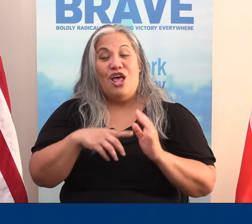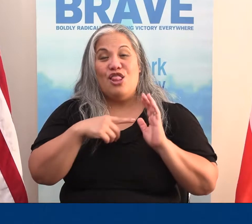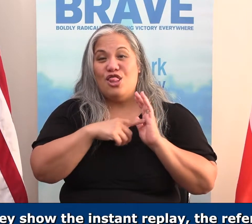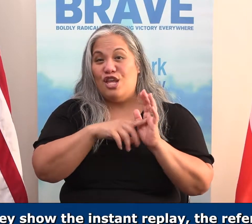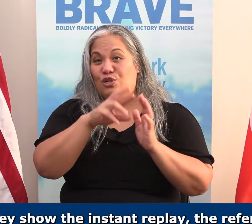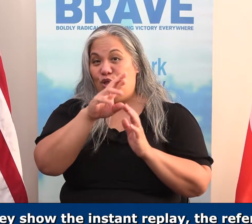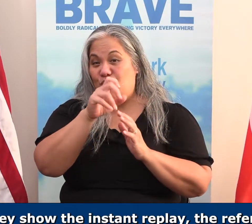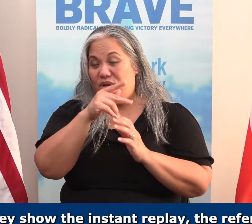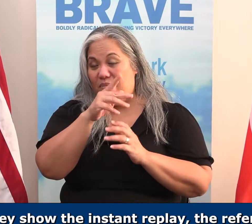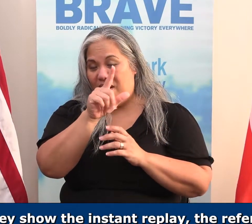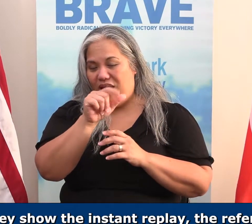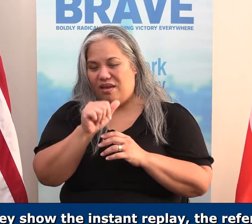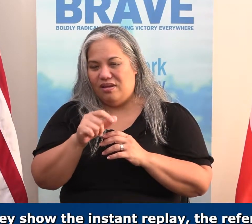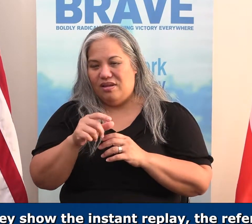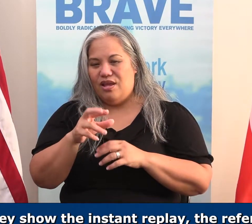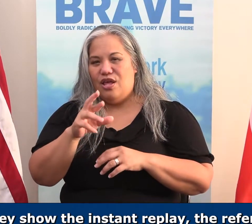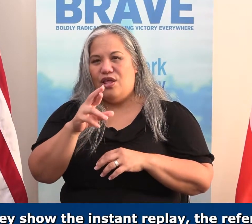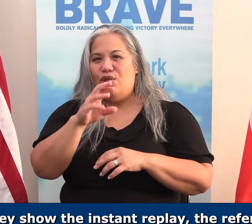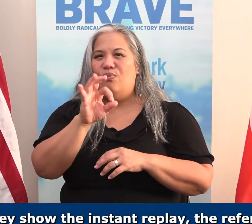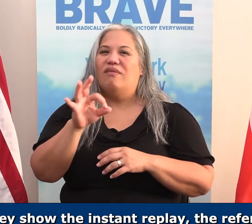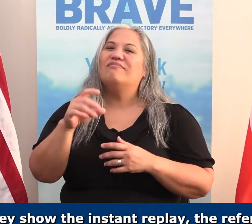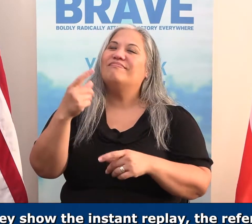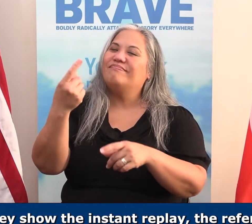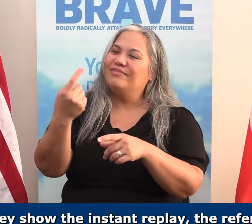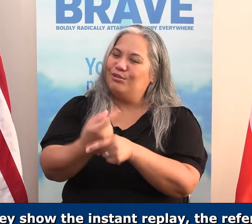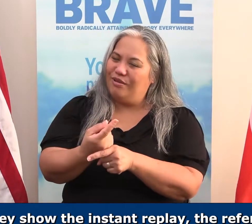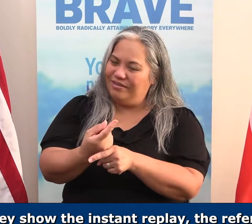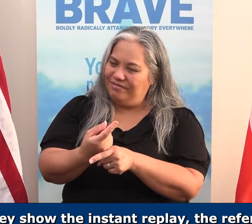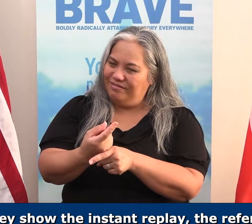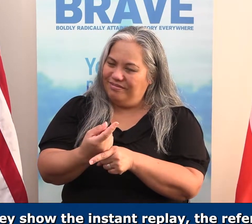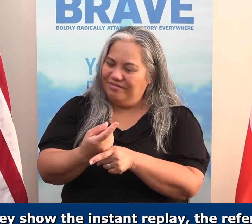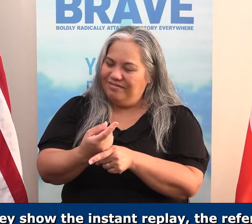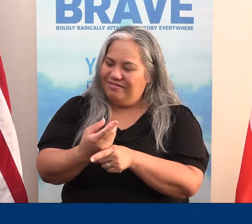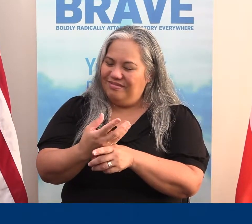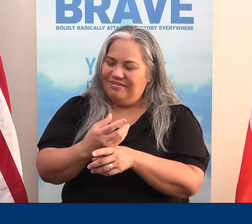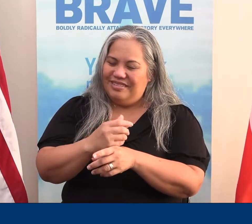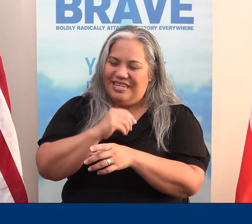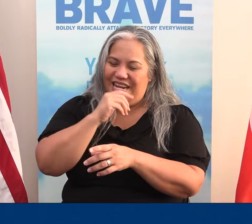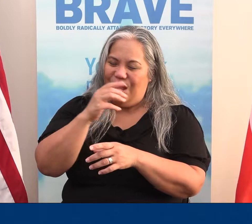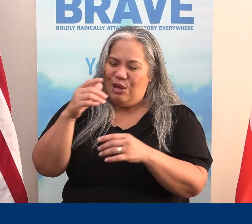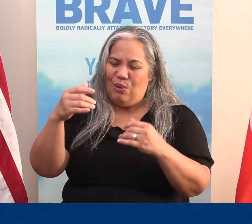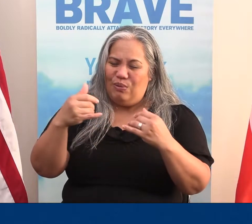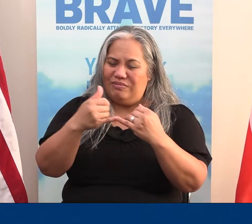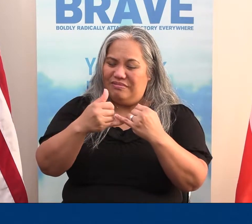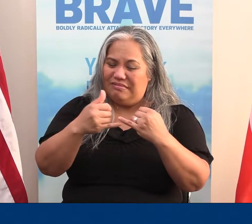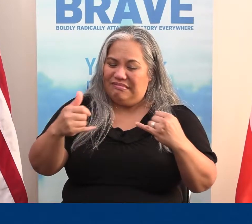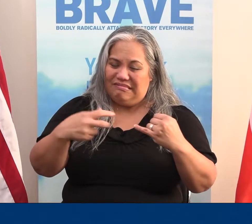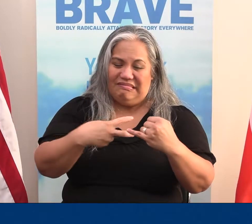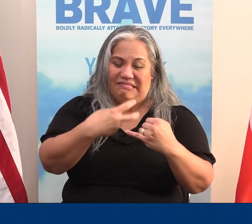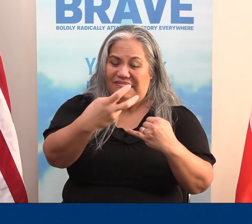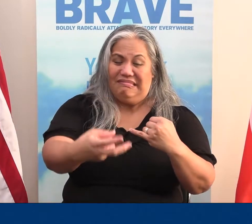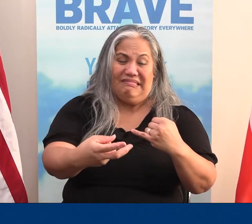When they show the instant replay, the referee was right. And he didn't go over the goal line.